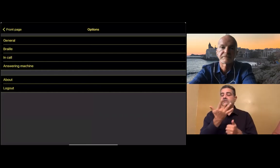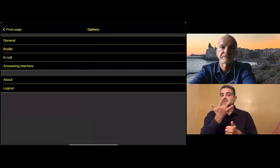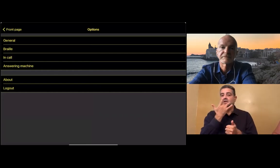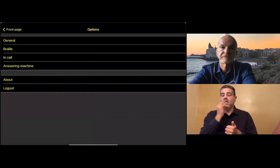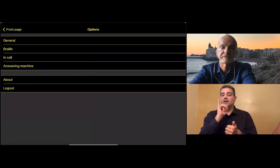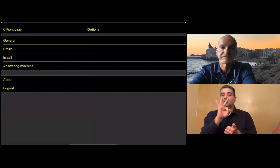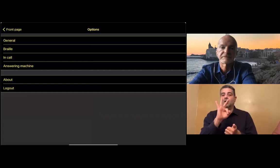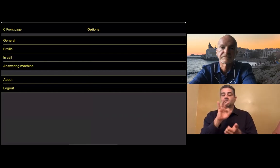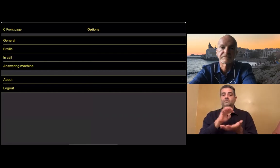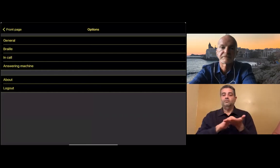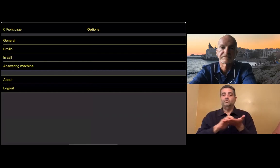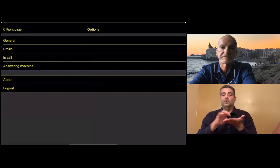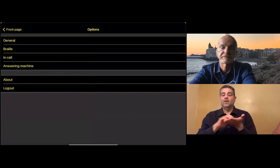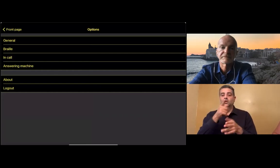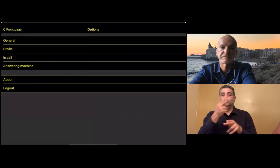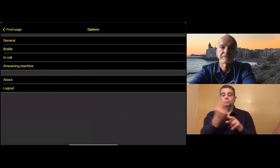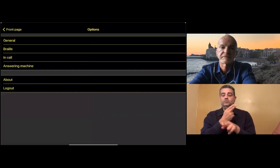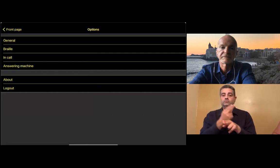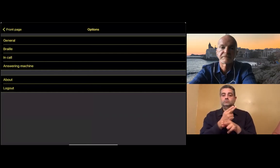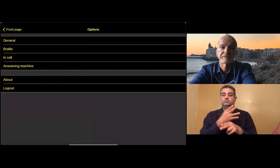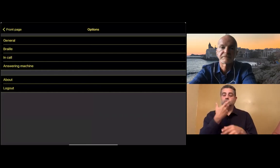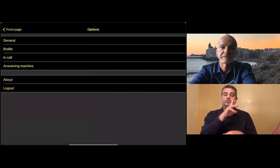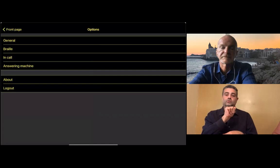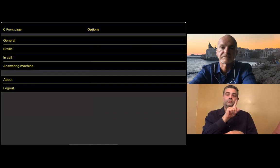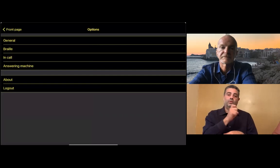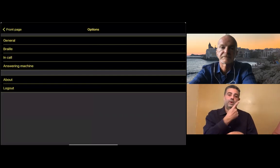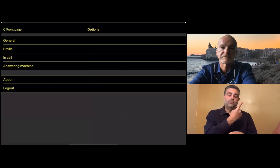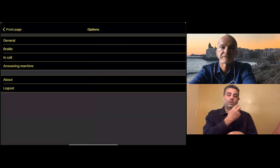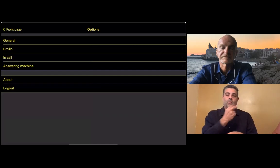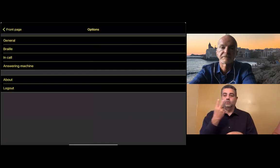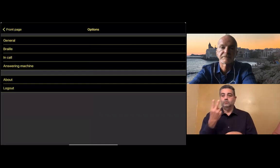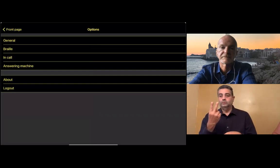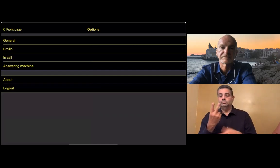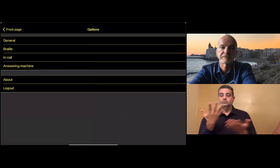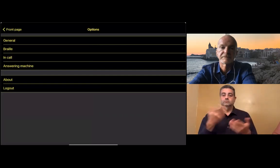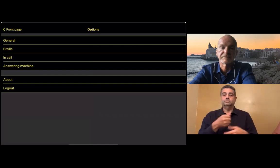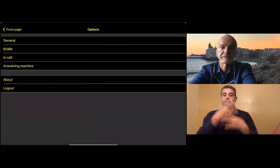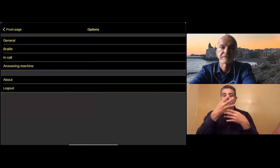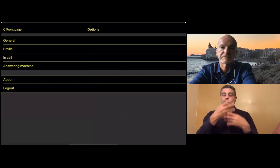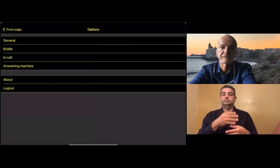These questions are rather simple. Which type of braille do you use?